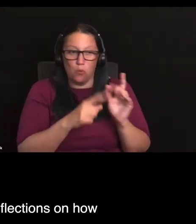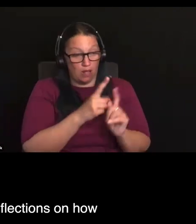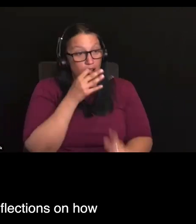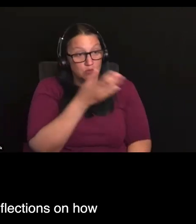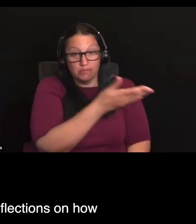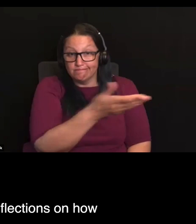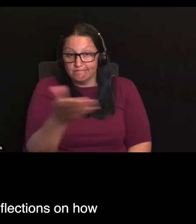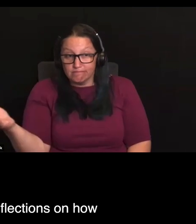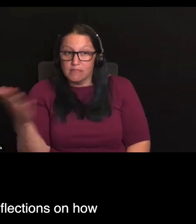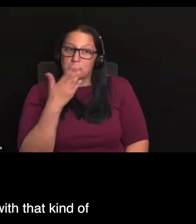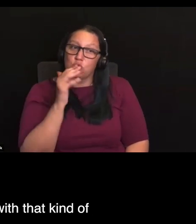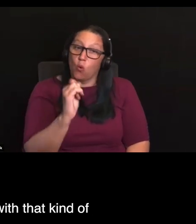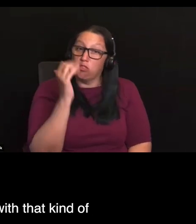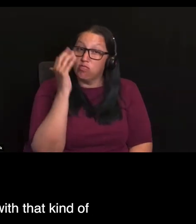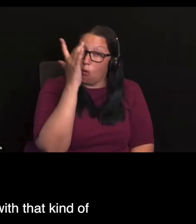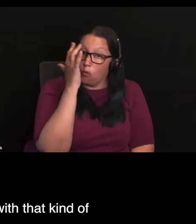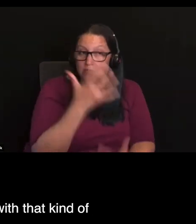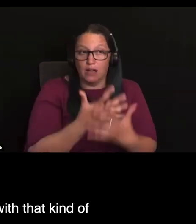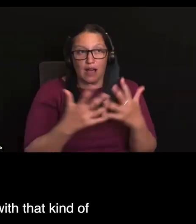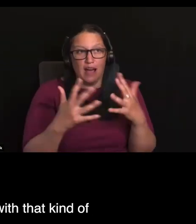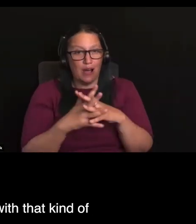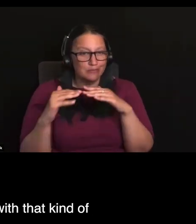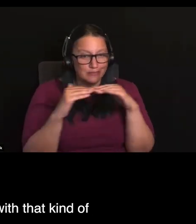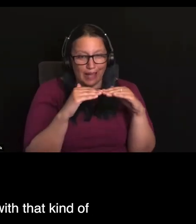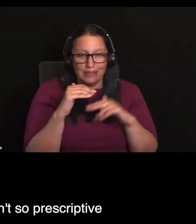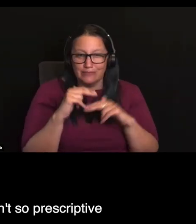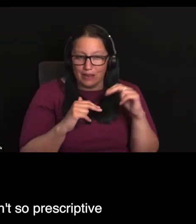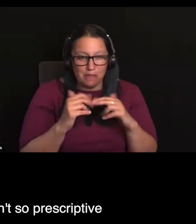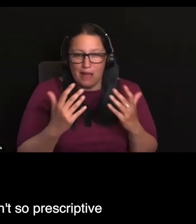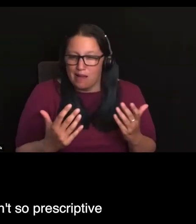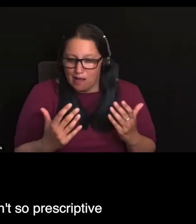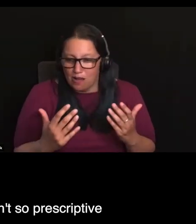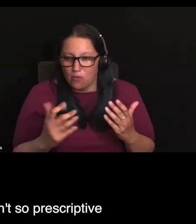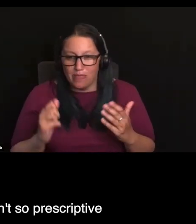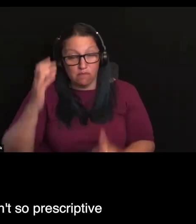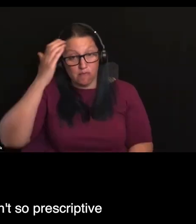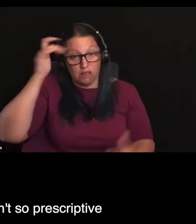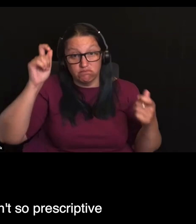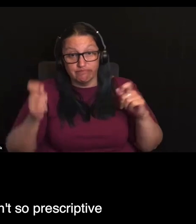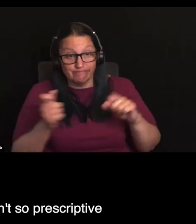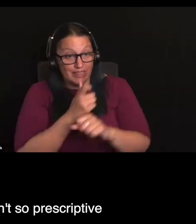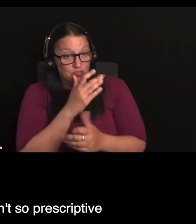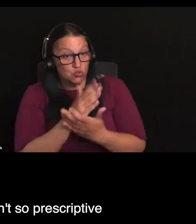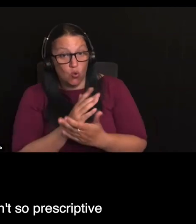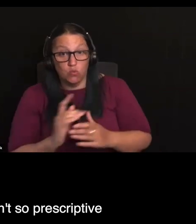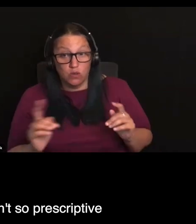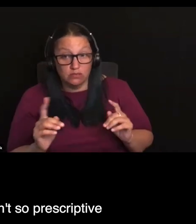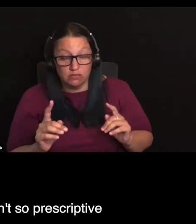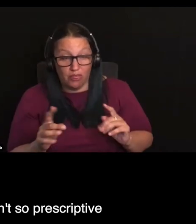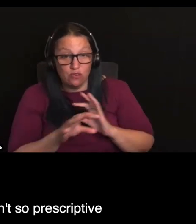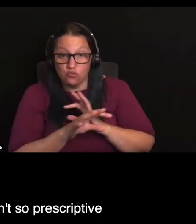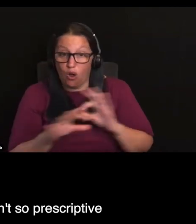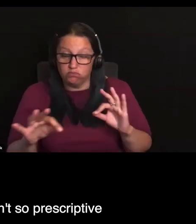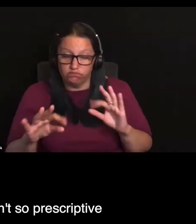you, your reflections on how the standards were developed with that kind of mind to making sure that they aren't so